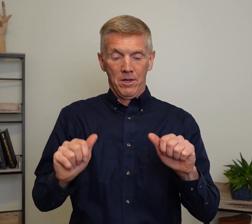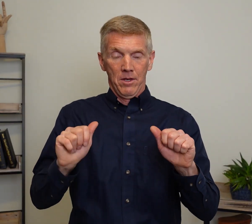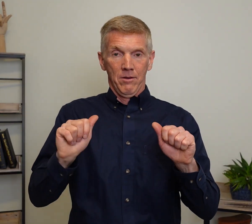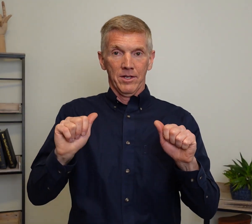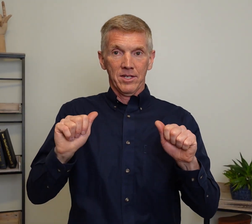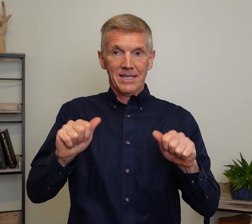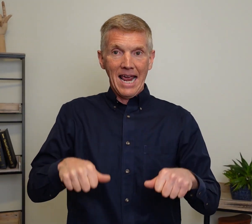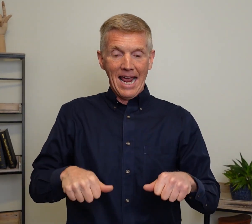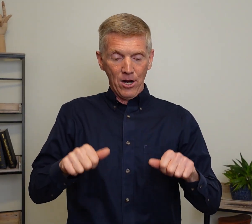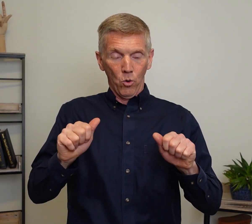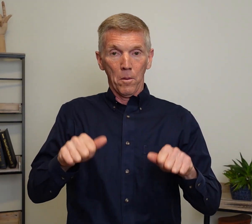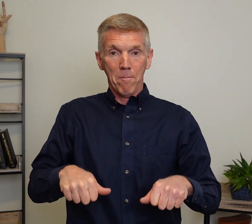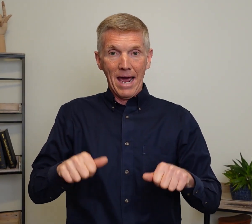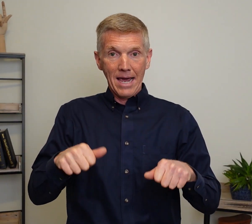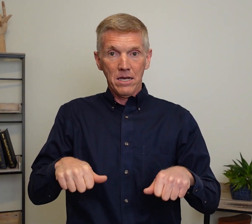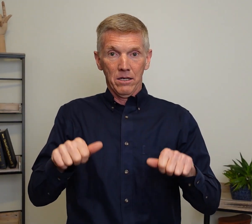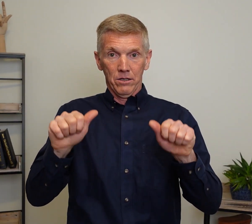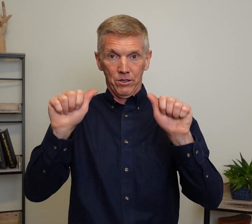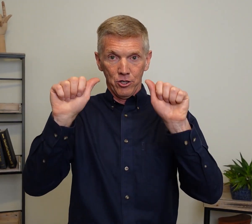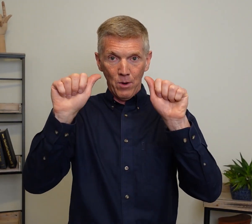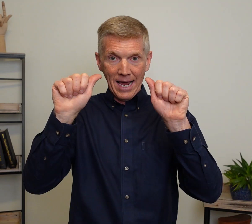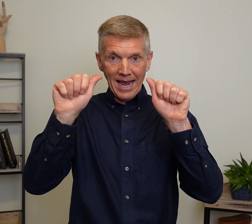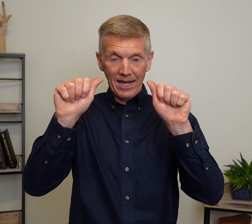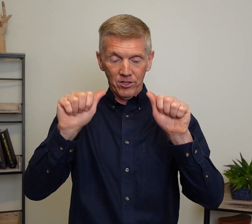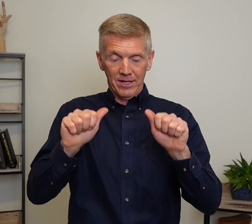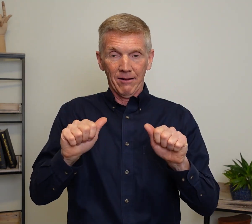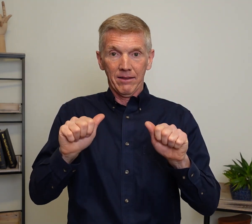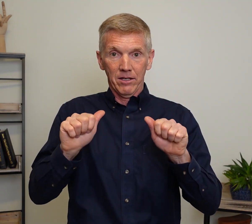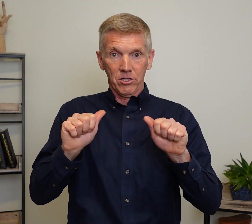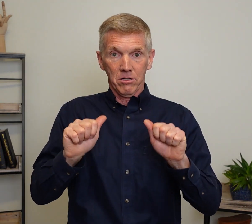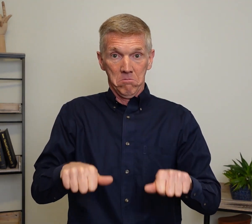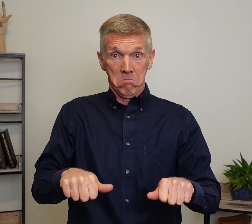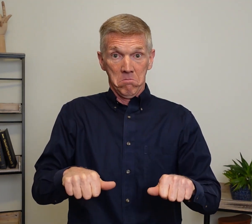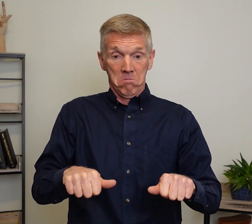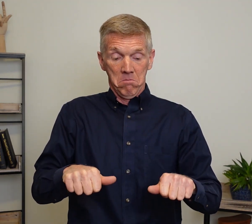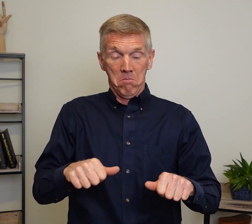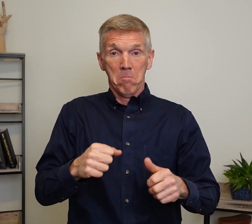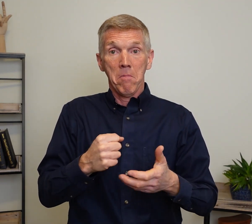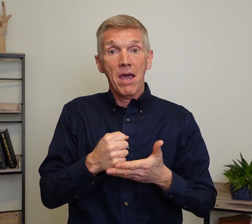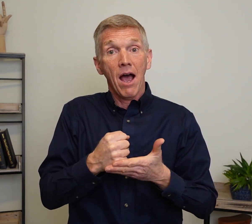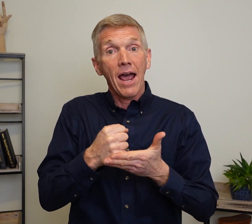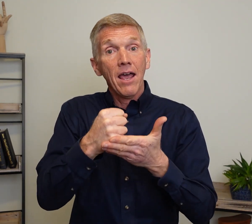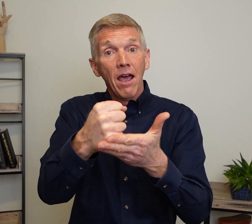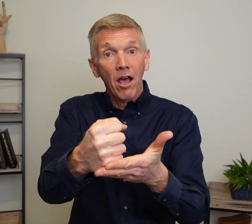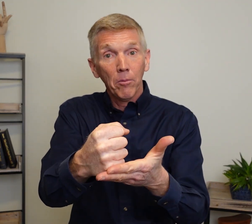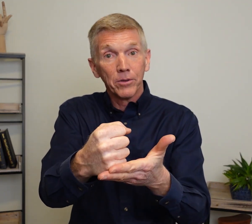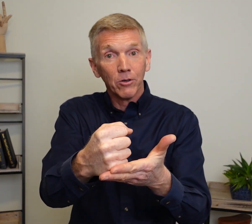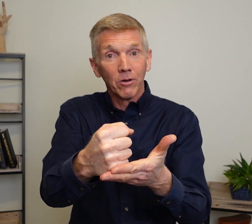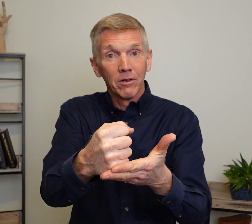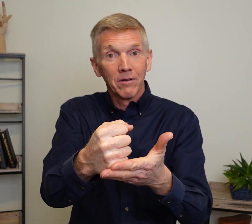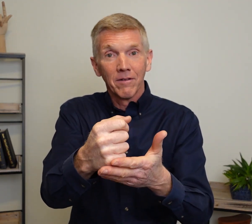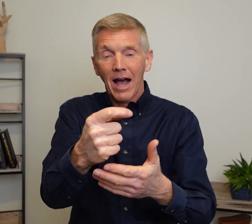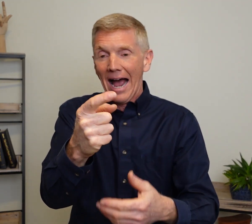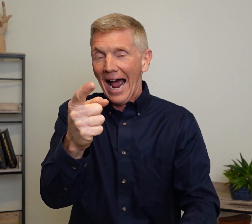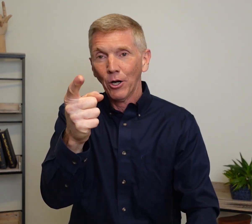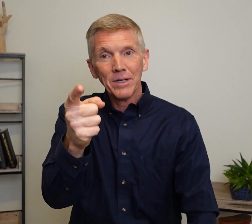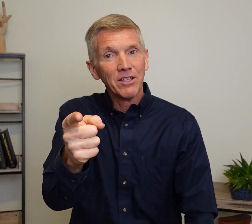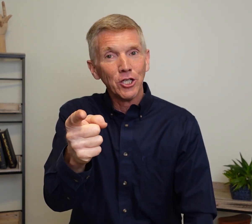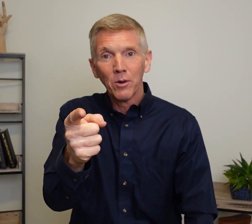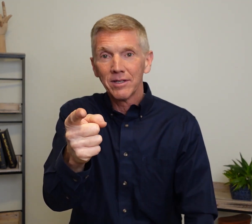This is can or may. Two A hands down like this. May I help you. I don't need the you at